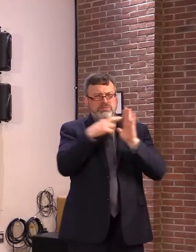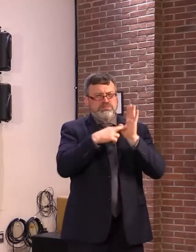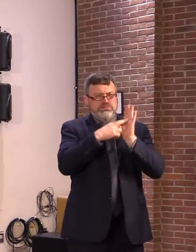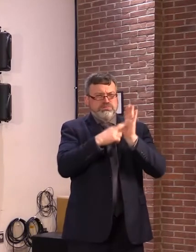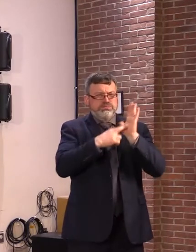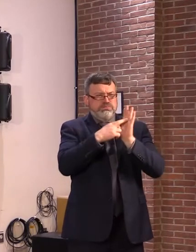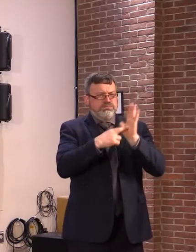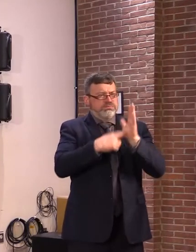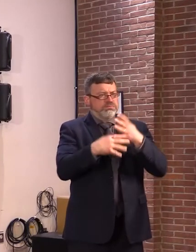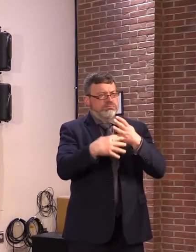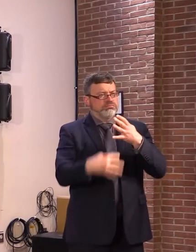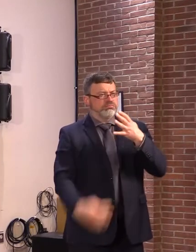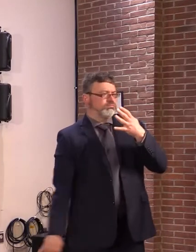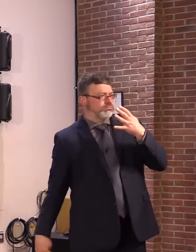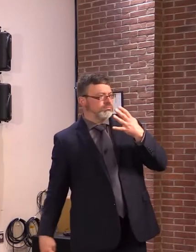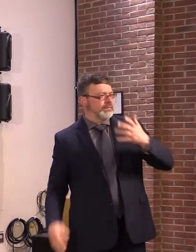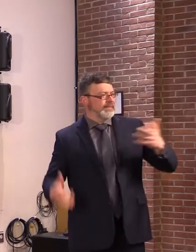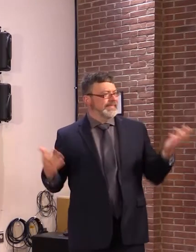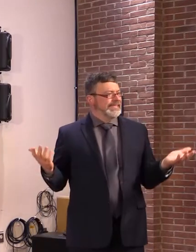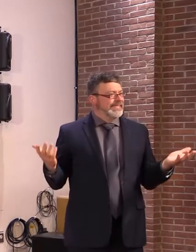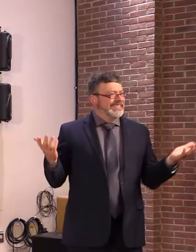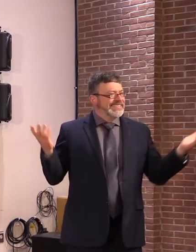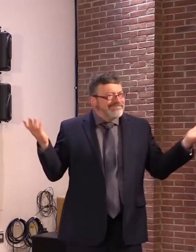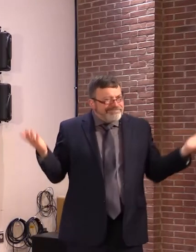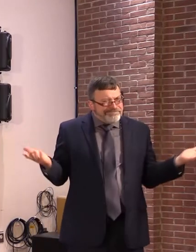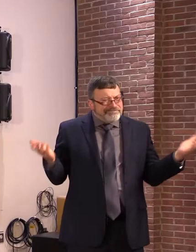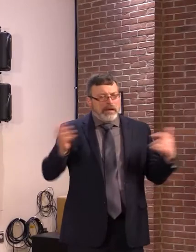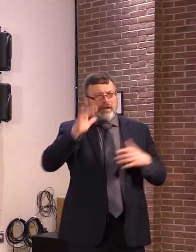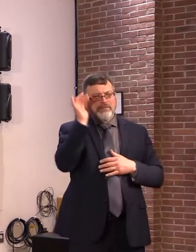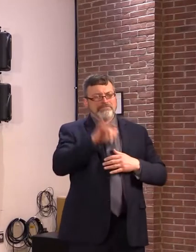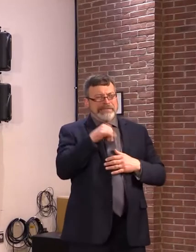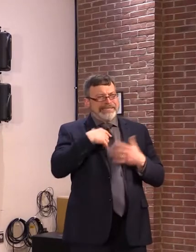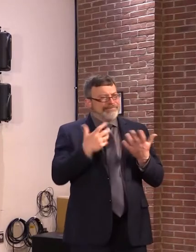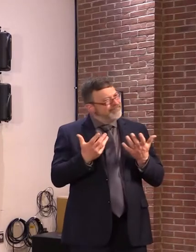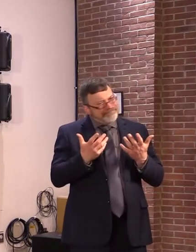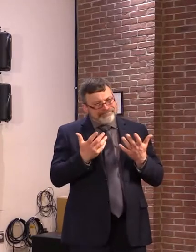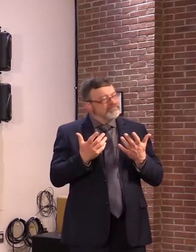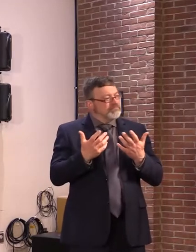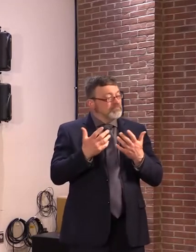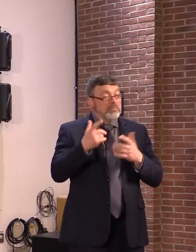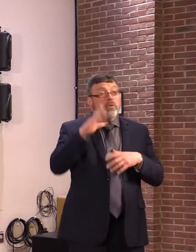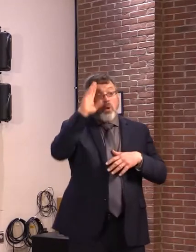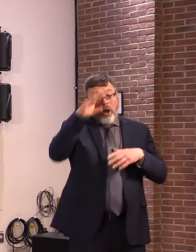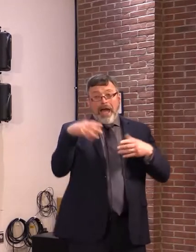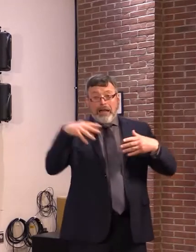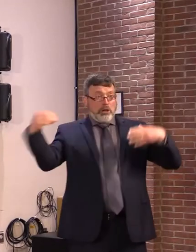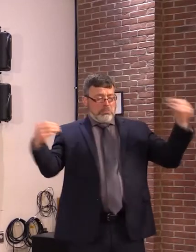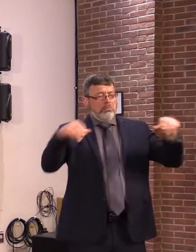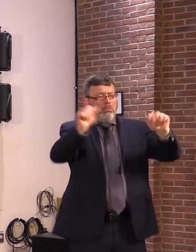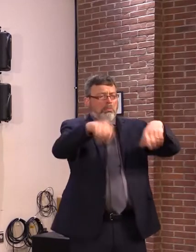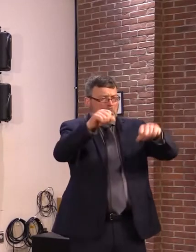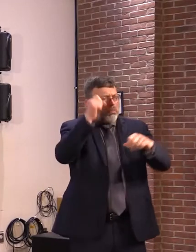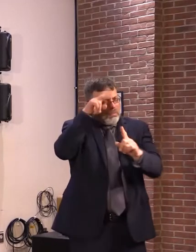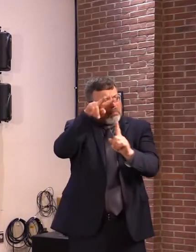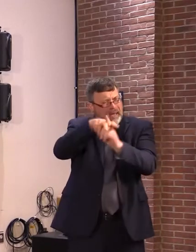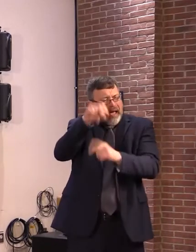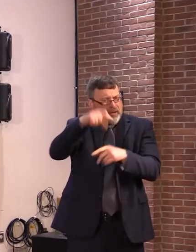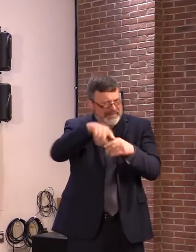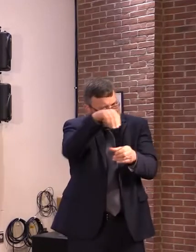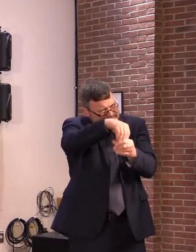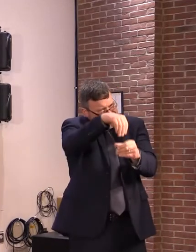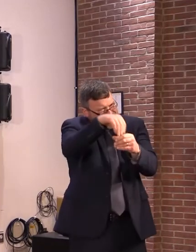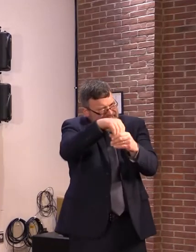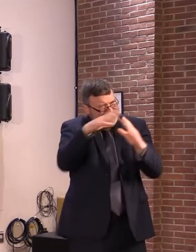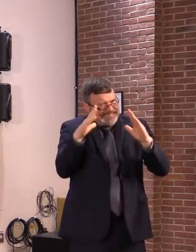the interest of the environment, and our longstanding Vermont land use and planning rules are respected. The Vermont